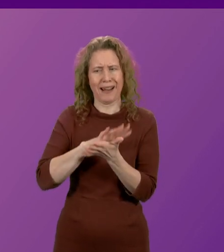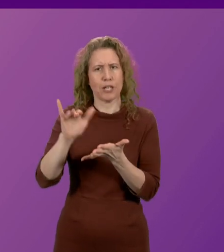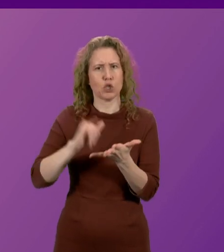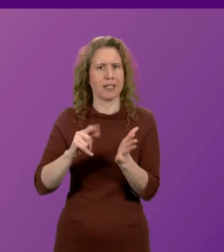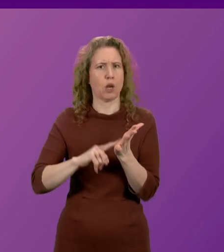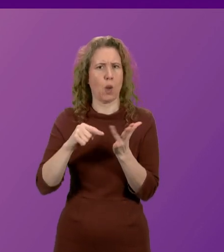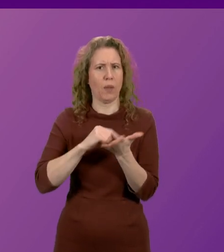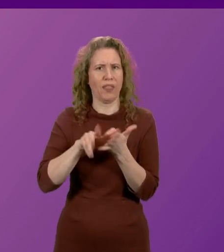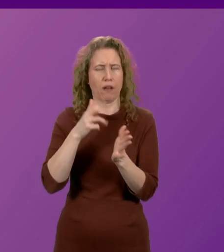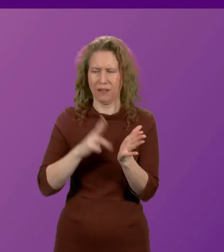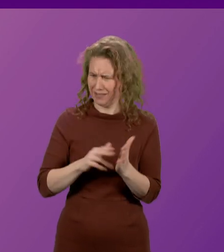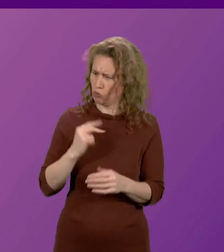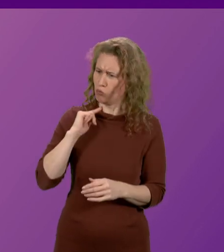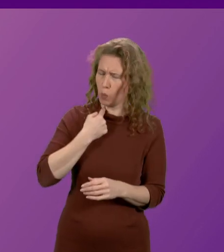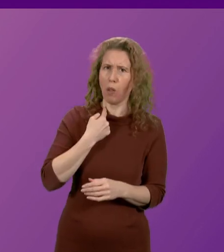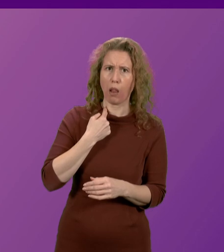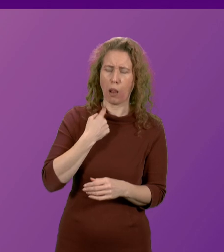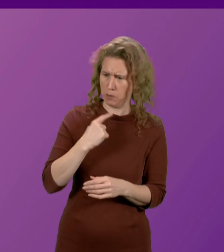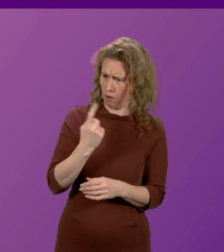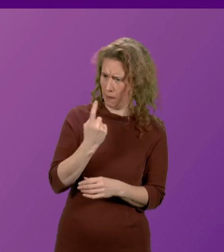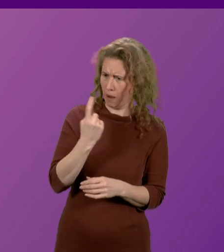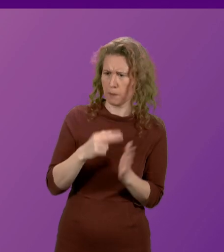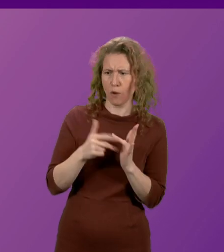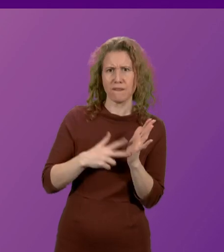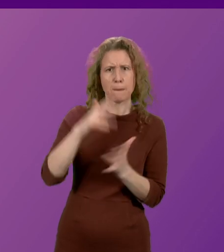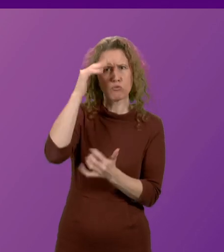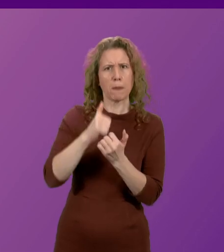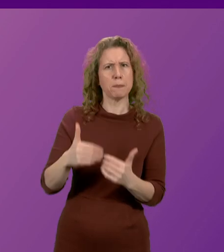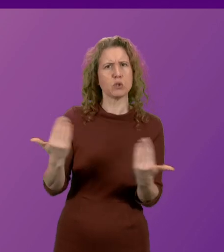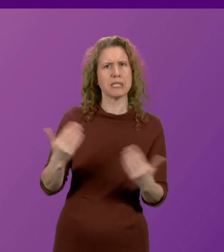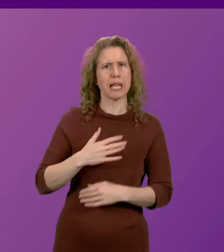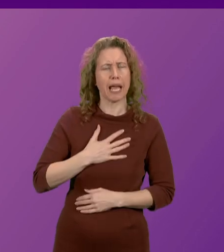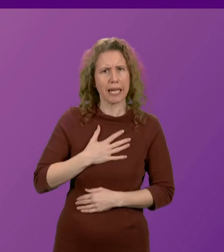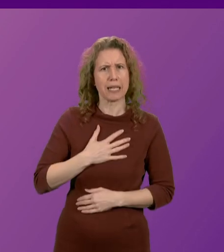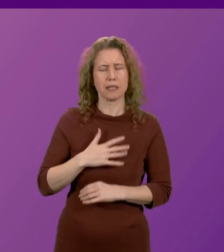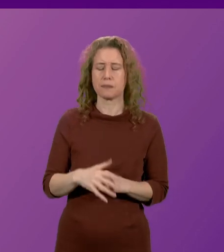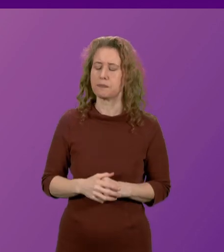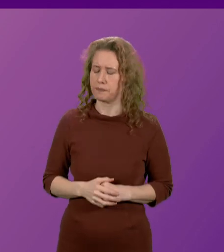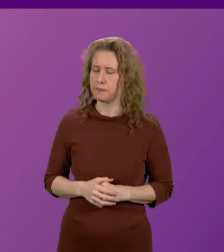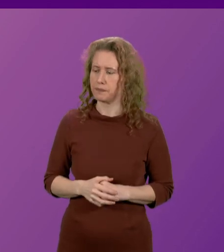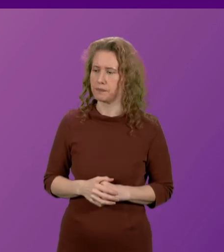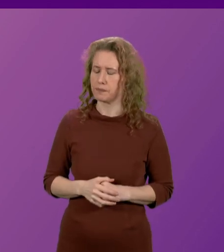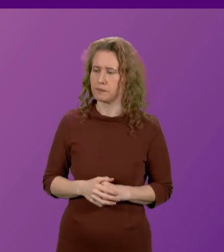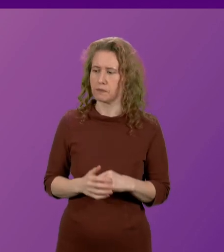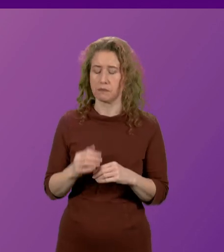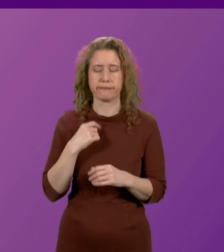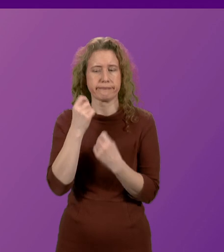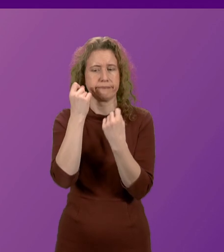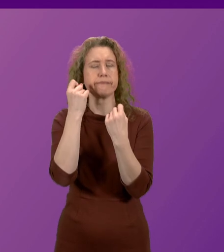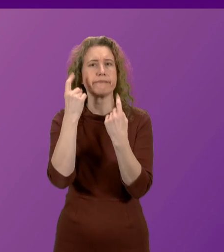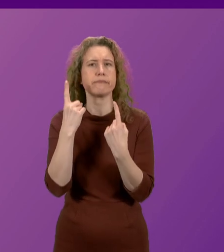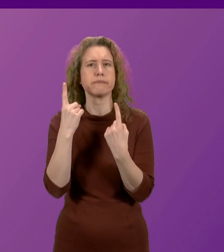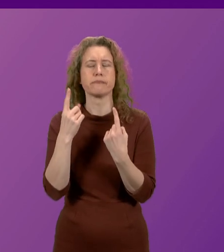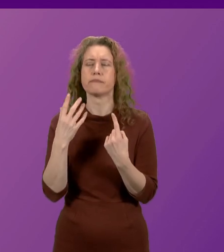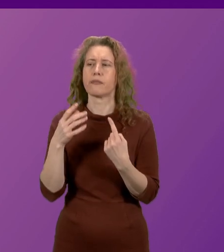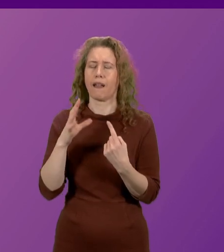particularly cruel and thoughtless as we approach Remembrance Day? The First Minister. The President Officer, I understand there is engagement